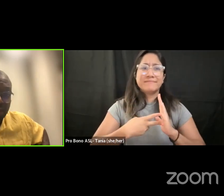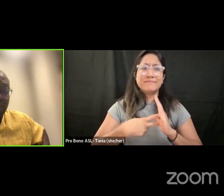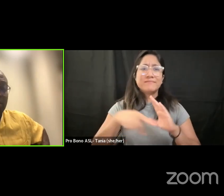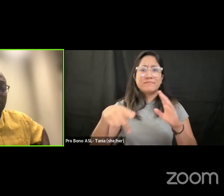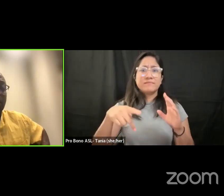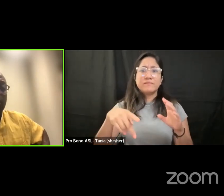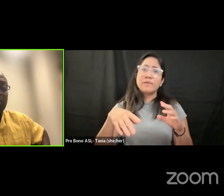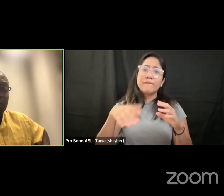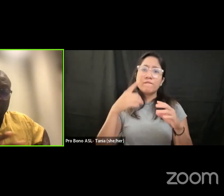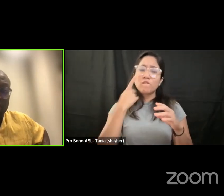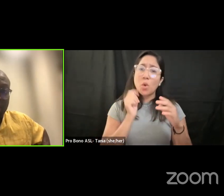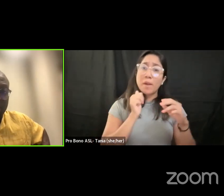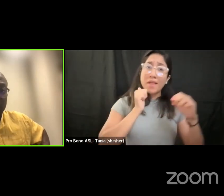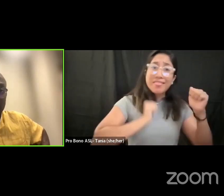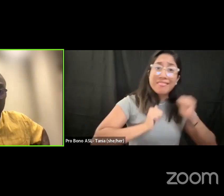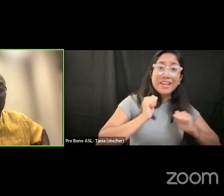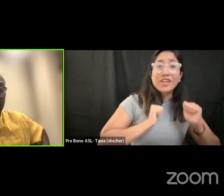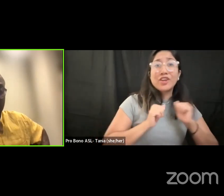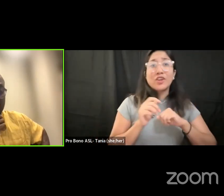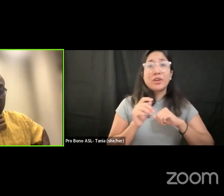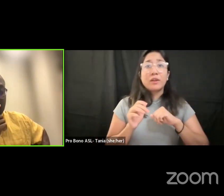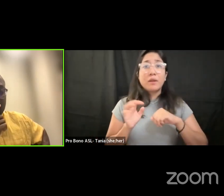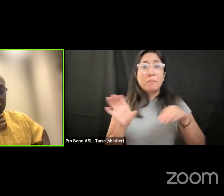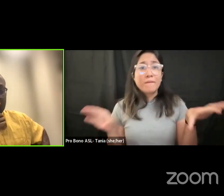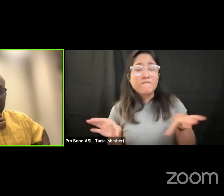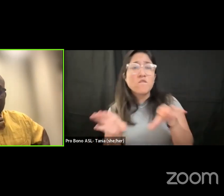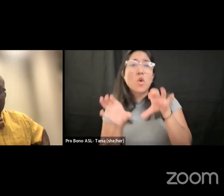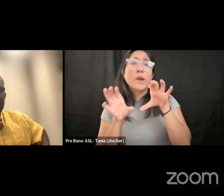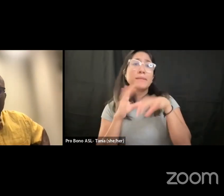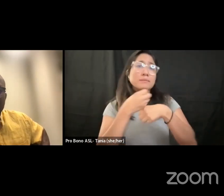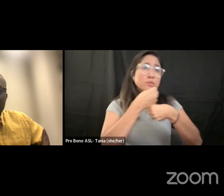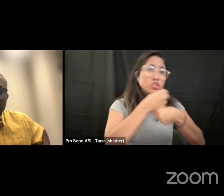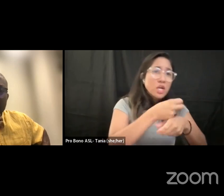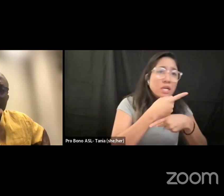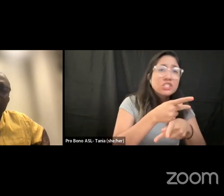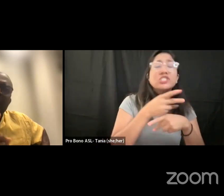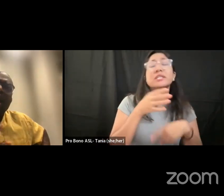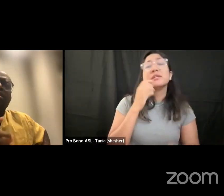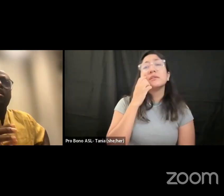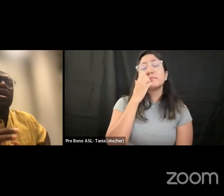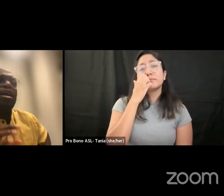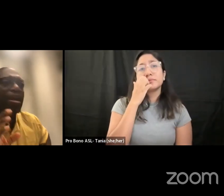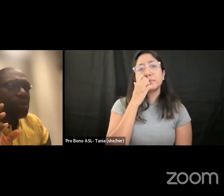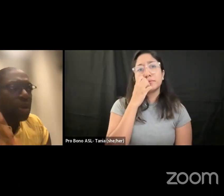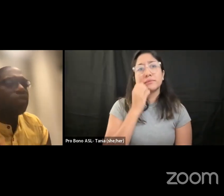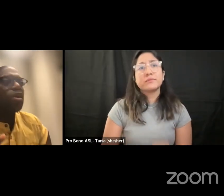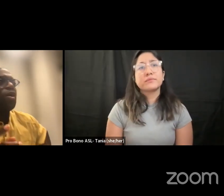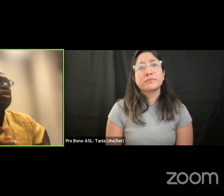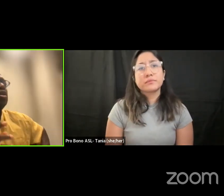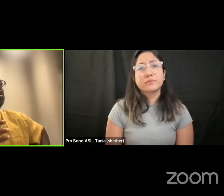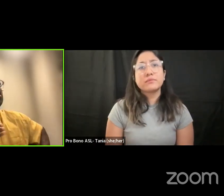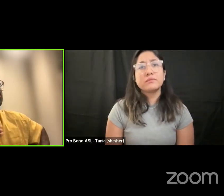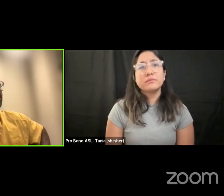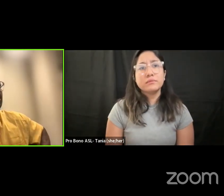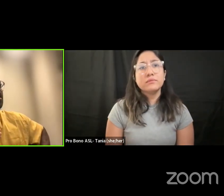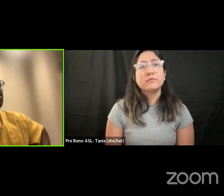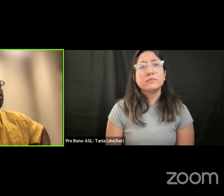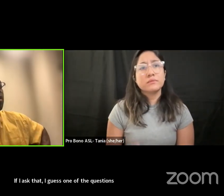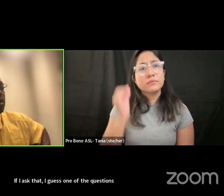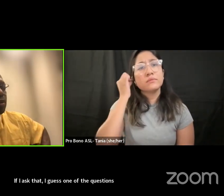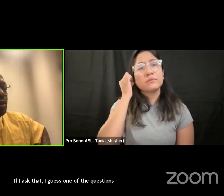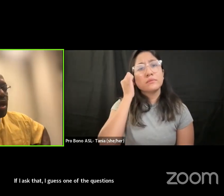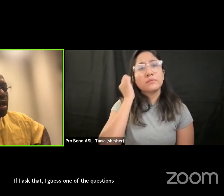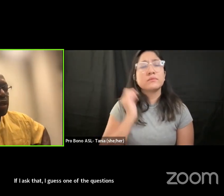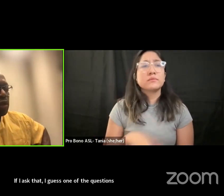performance in theater in production and i'll come to that but before i ask that i guess one of the questions that